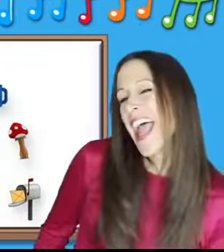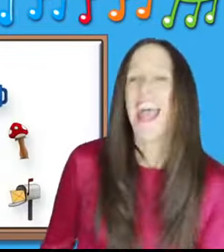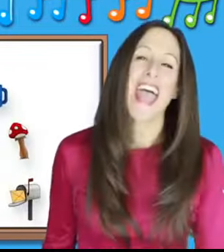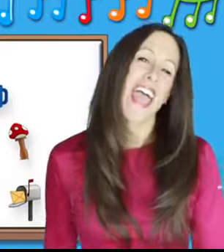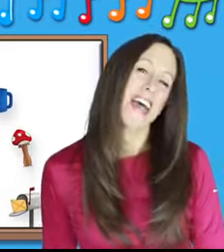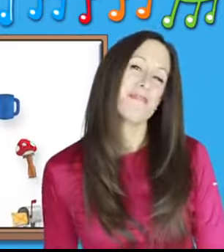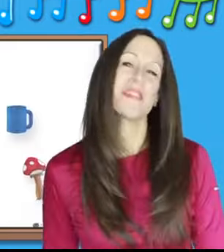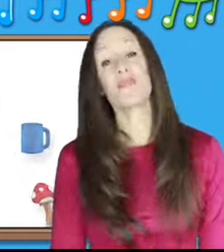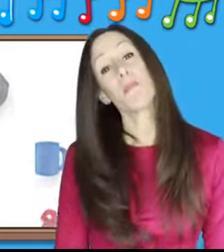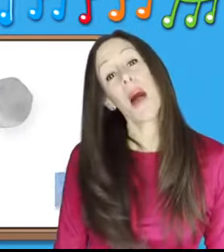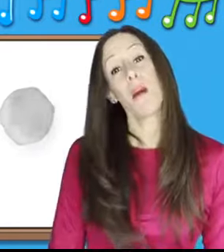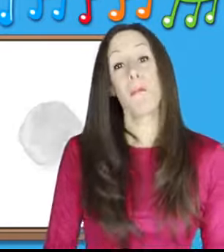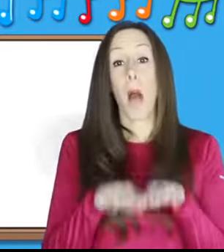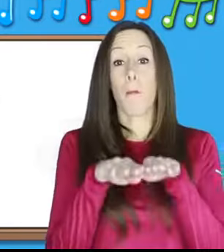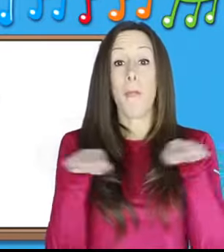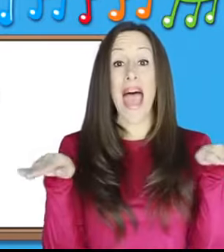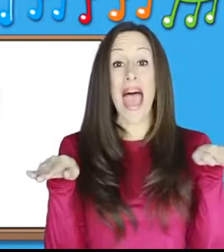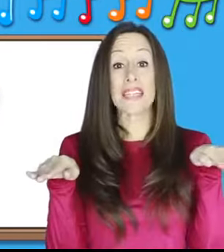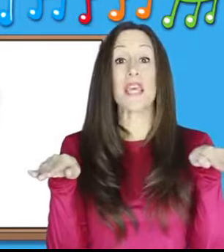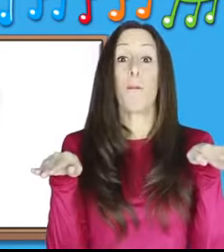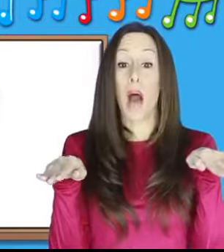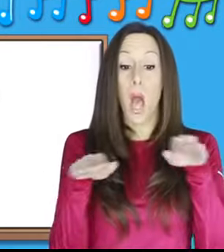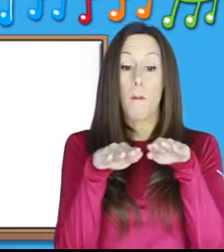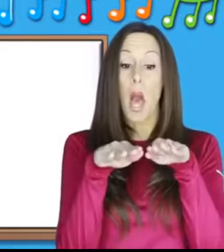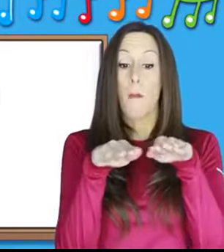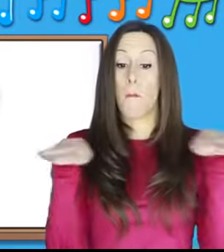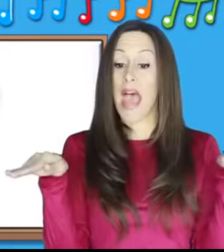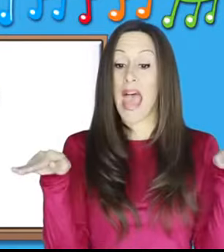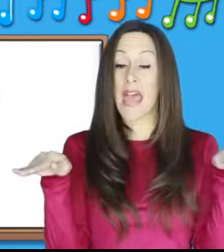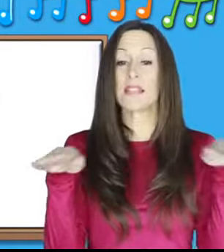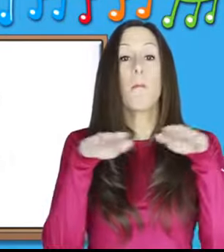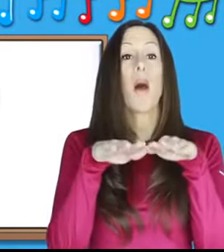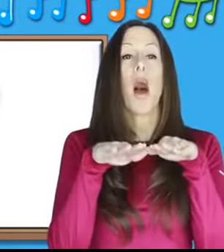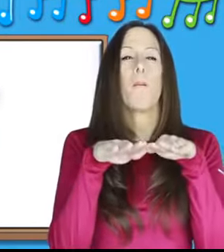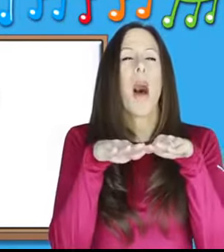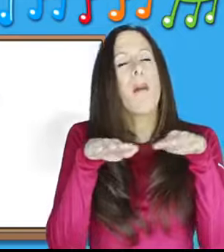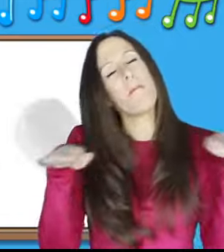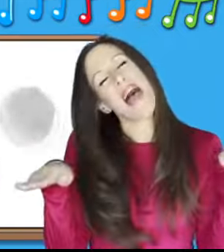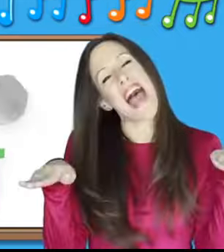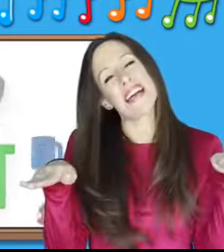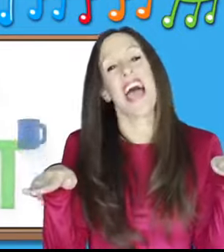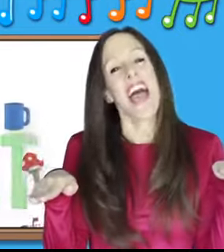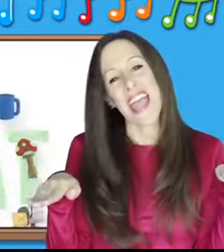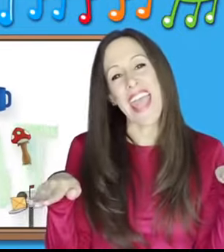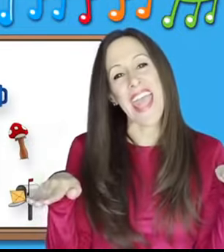is for m-m-matt m-m-matt m-m-matt M